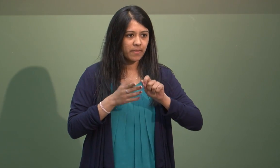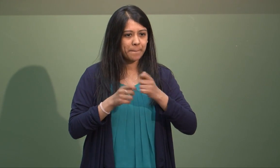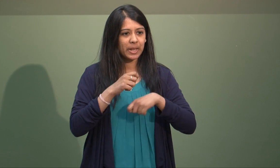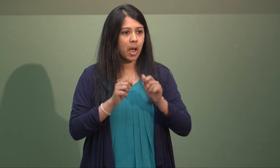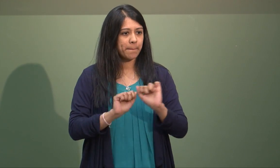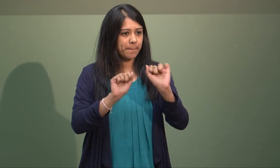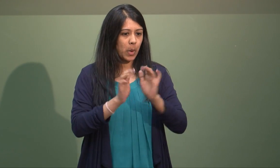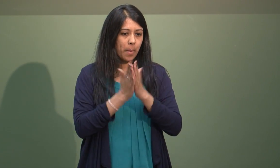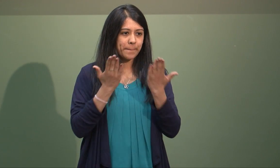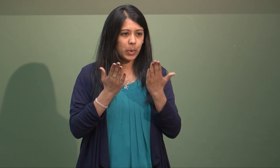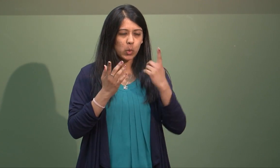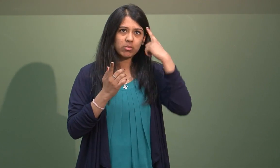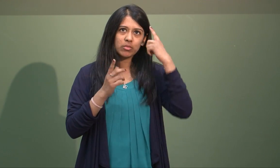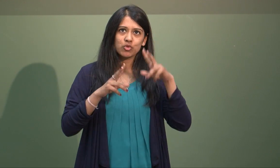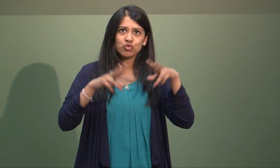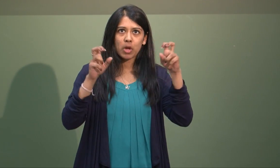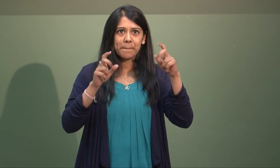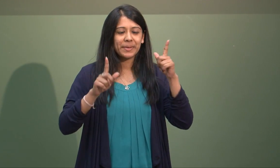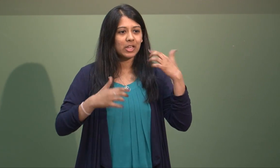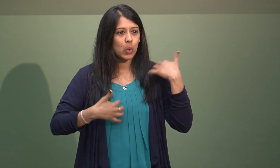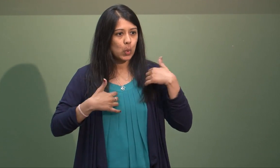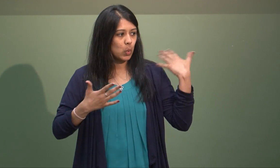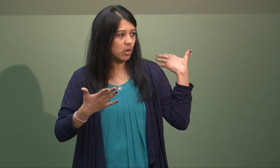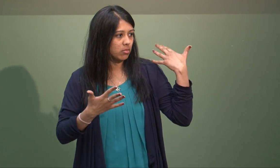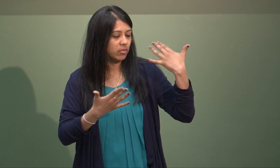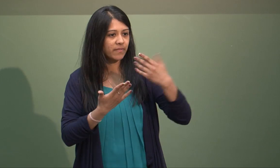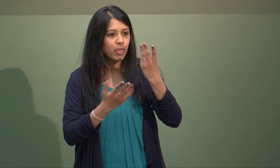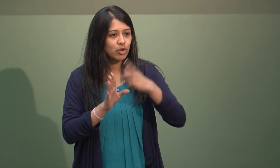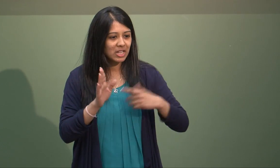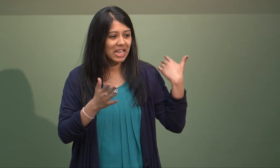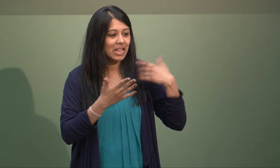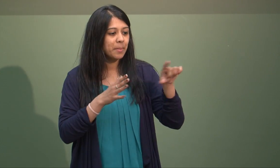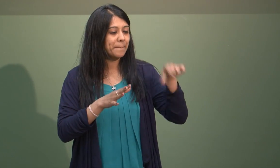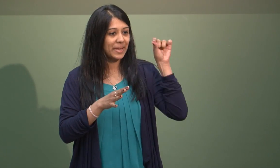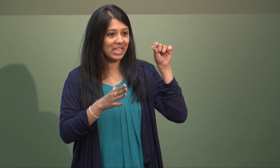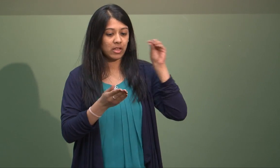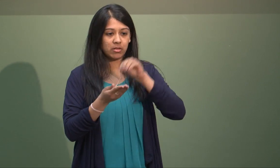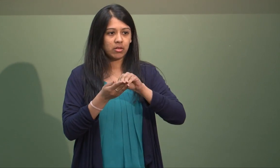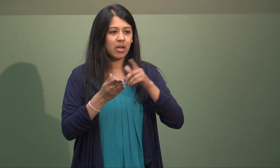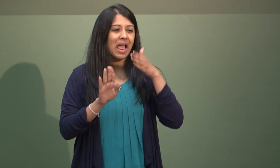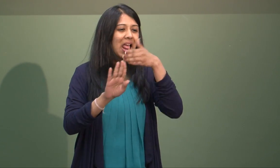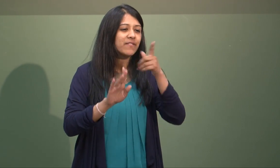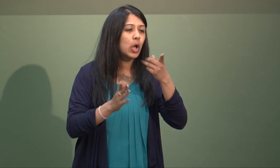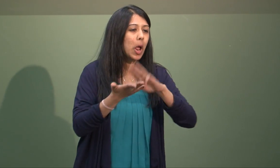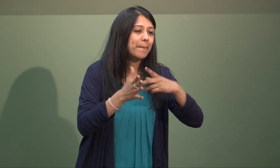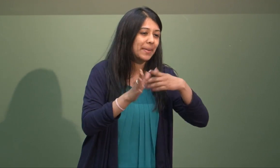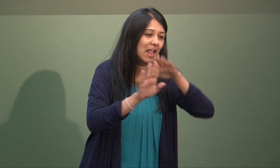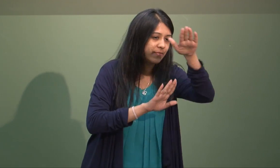write something in the final year on a subject of interest, something that had interested me over the past three years,